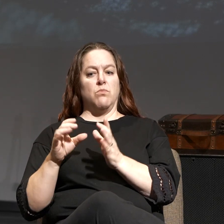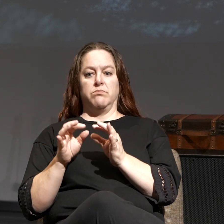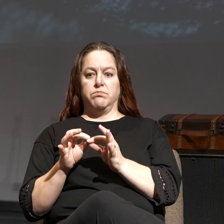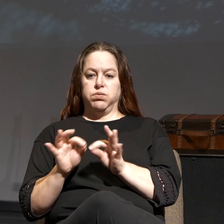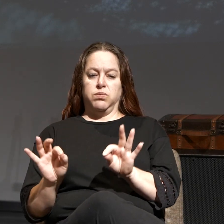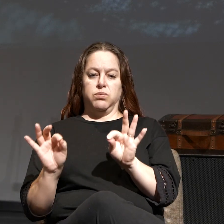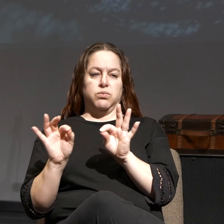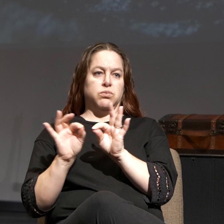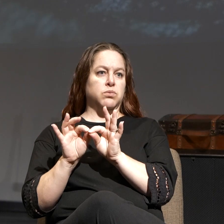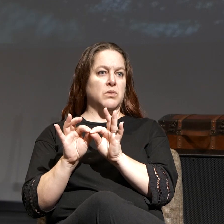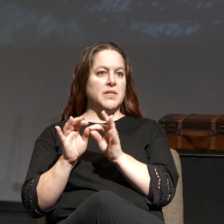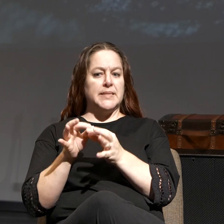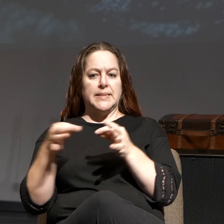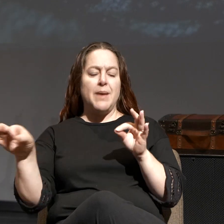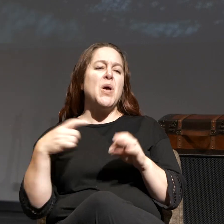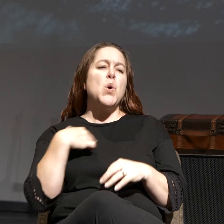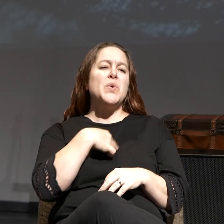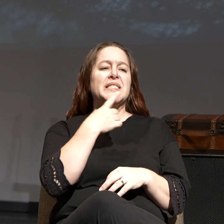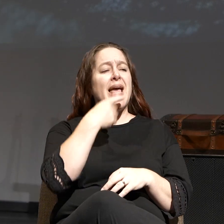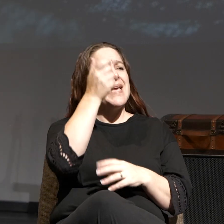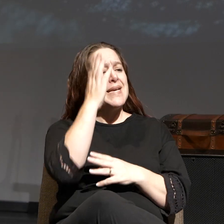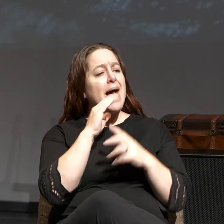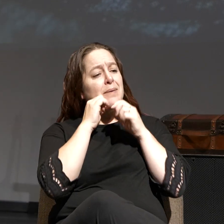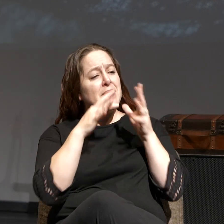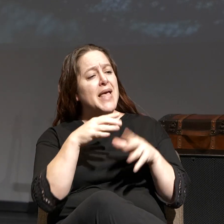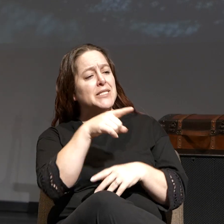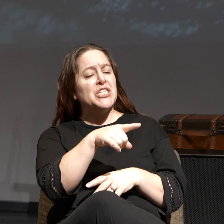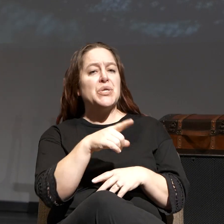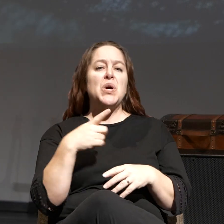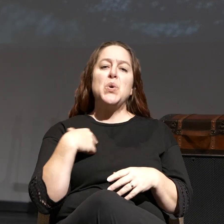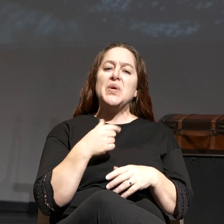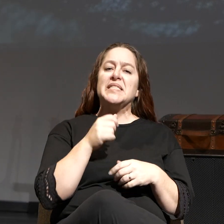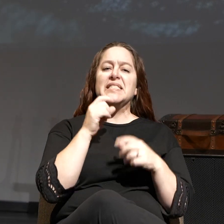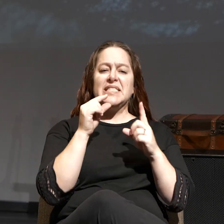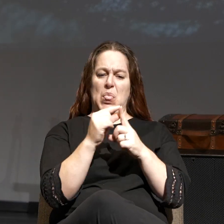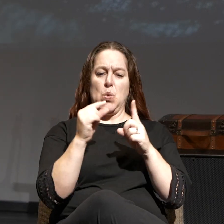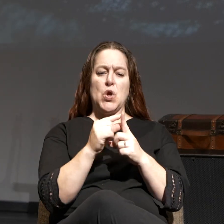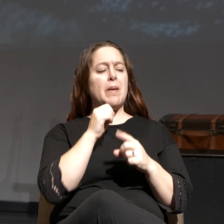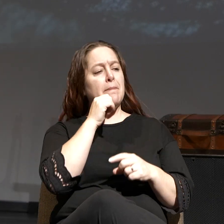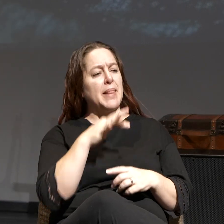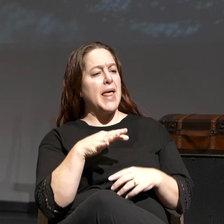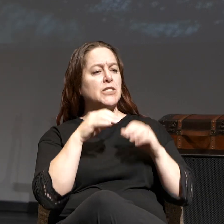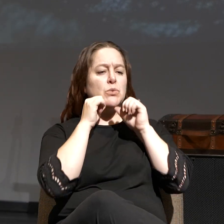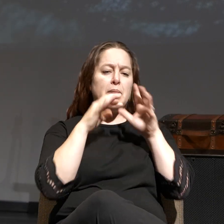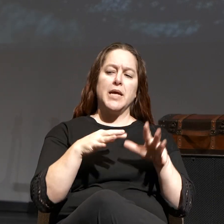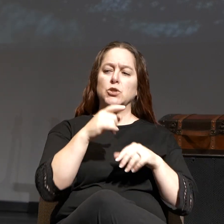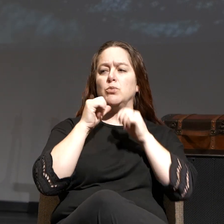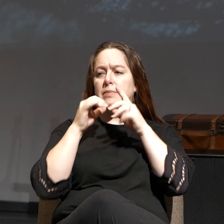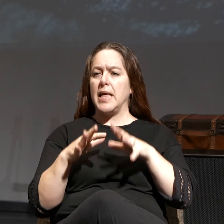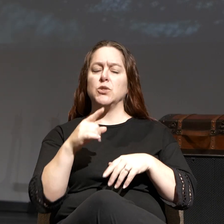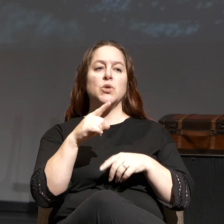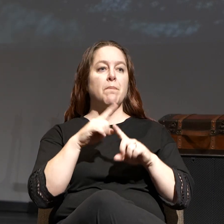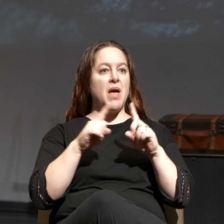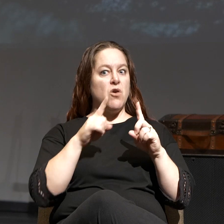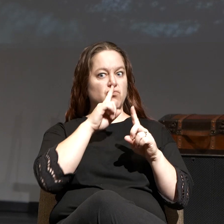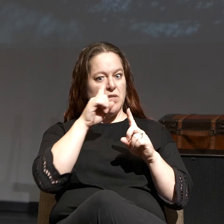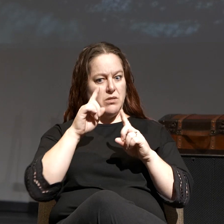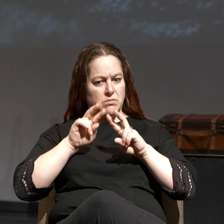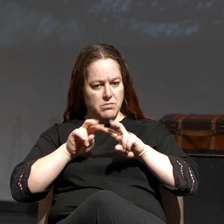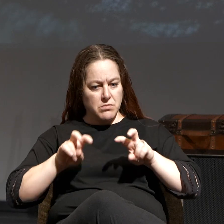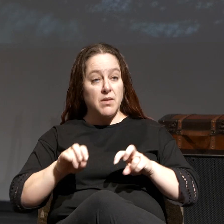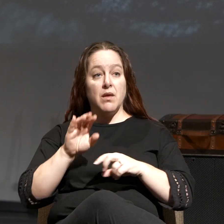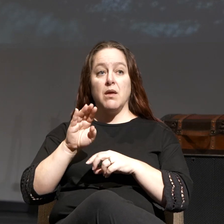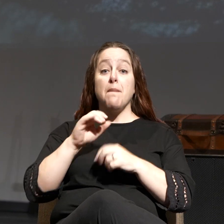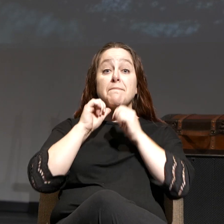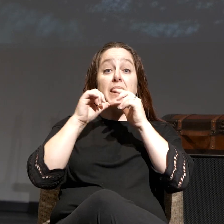say God bless you and kind of throw it around loosely, not really understanding the full weight of that word. Blessed means